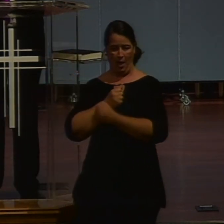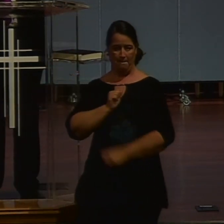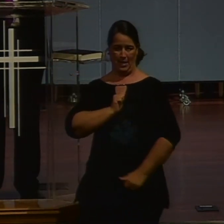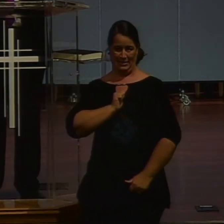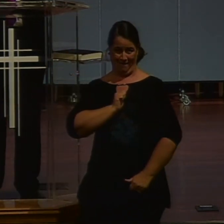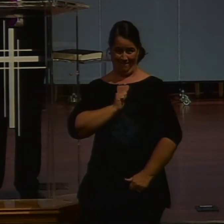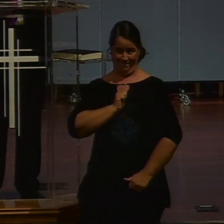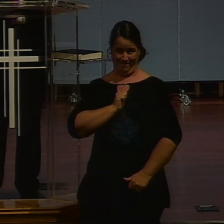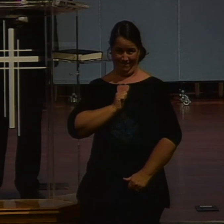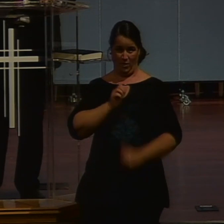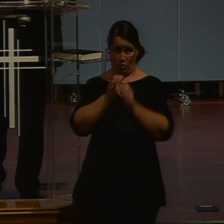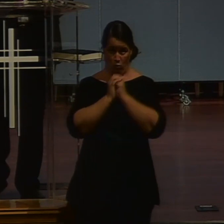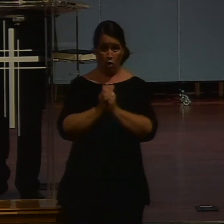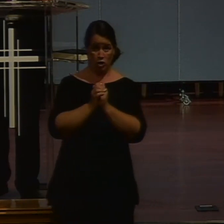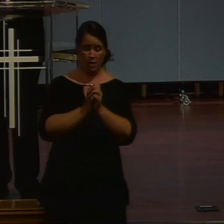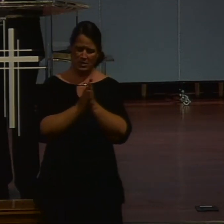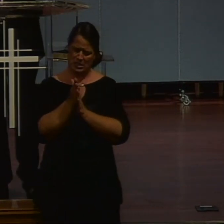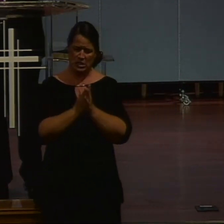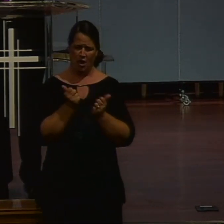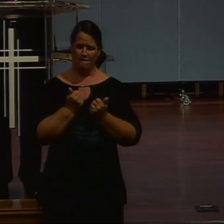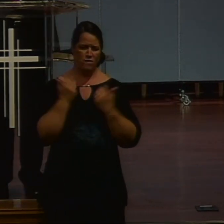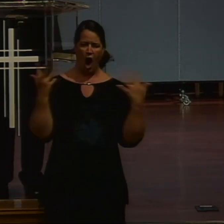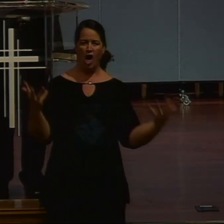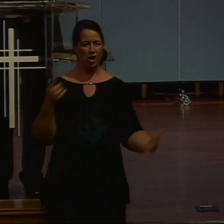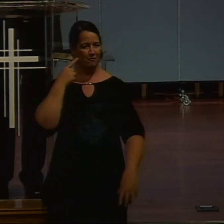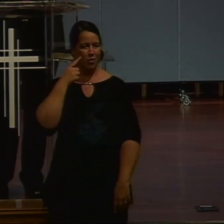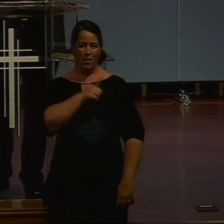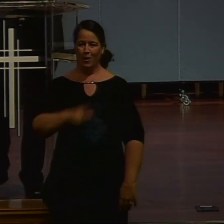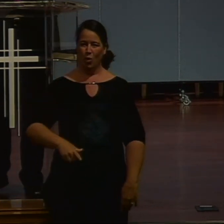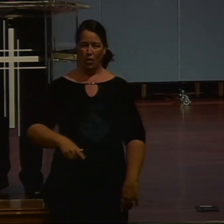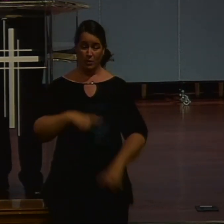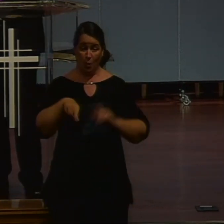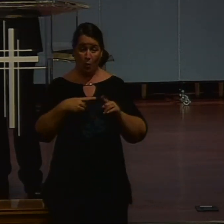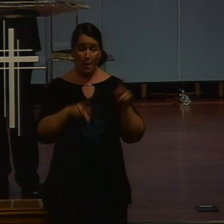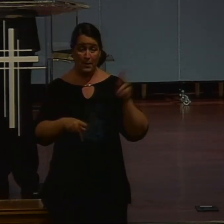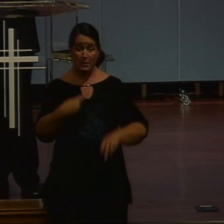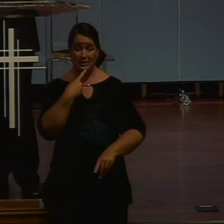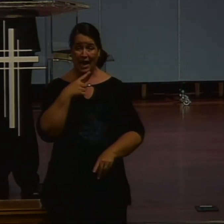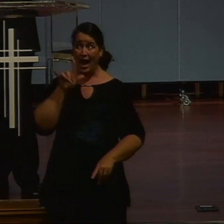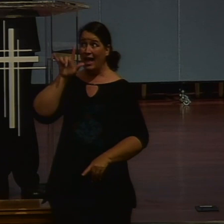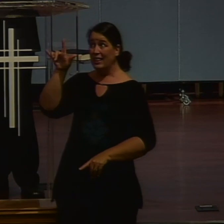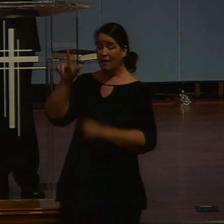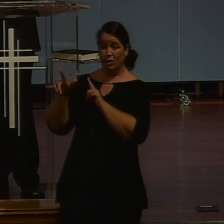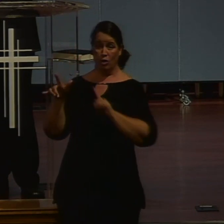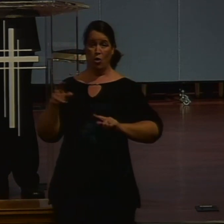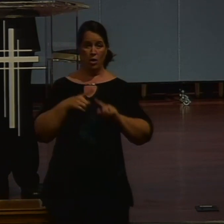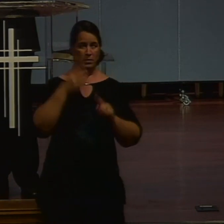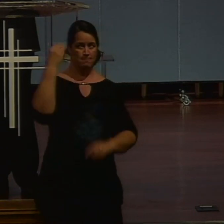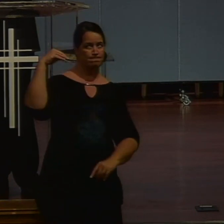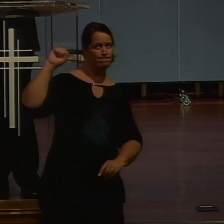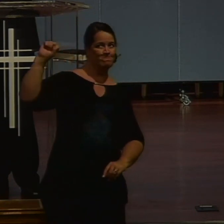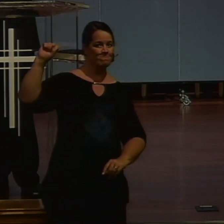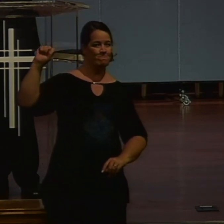Worship is red hot. Love for the Lord. And in fact. When people say. I love the Lord. But they are living in disobedience. I must tell